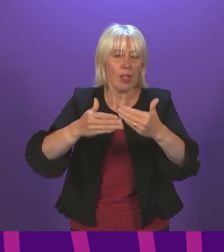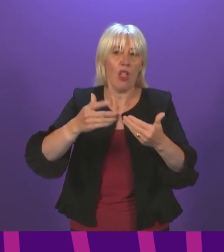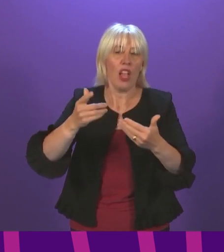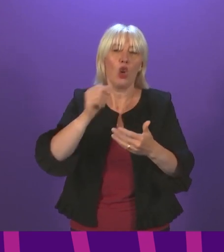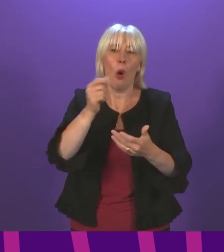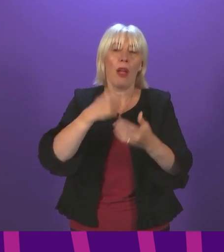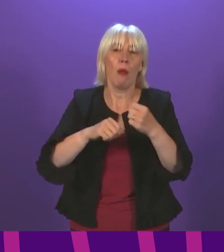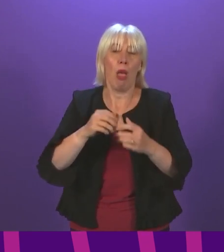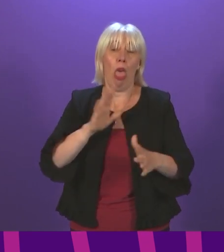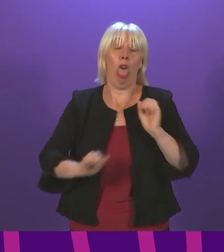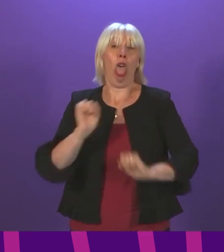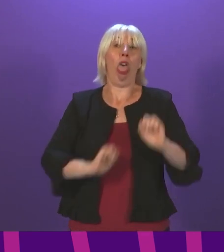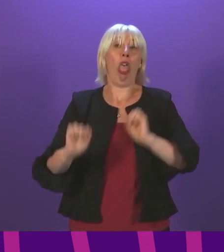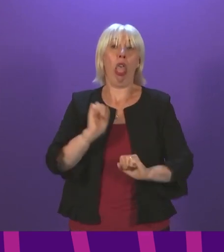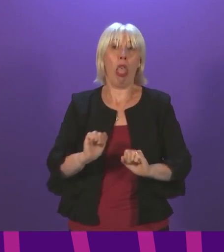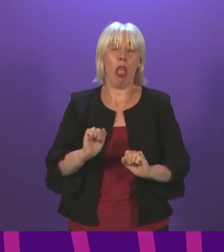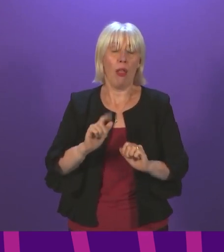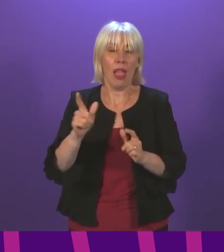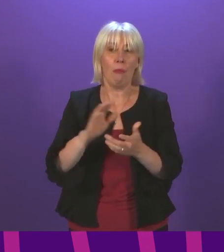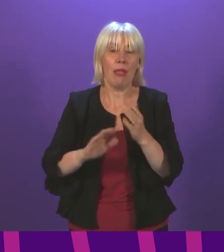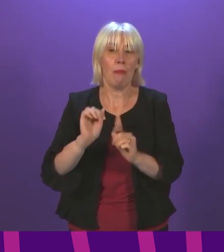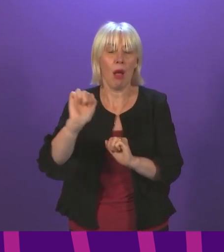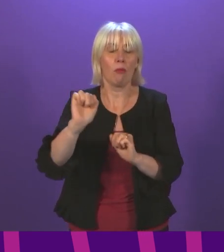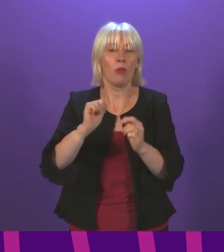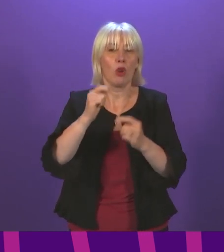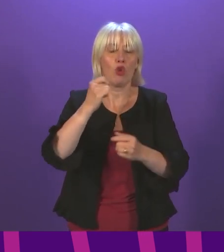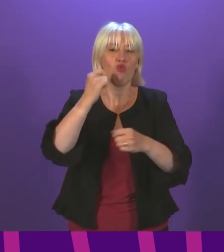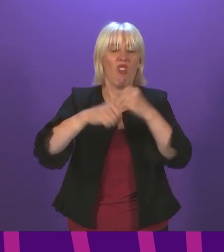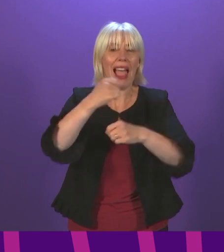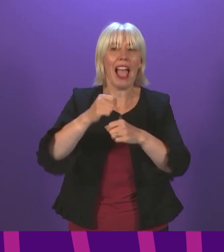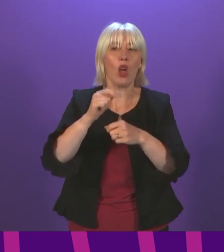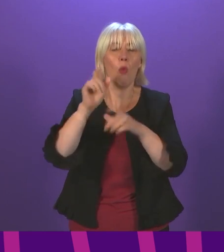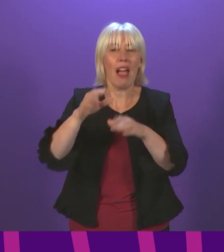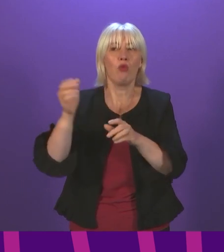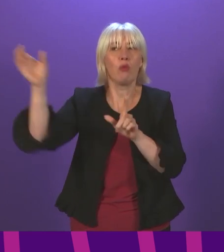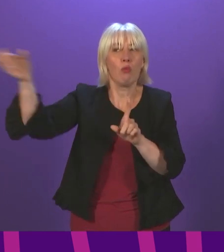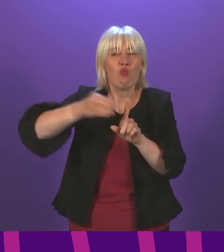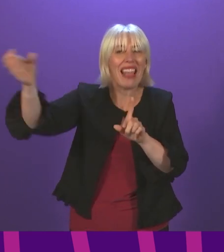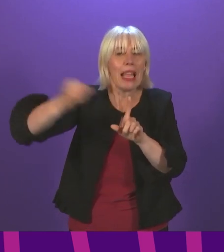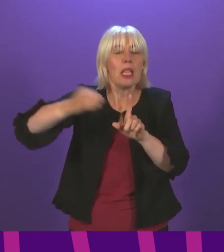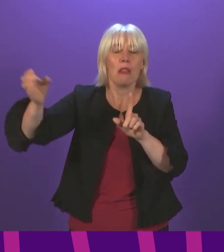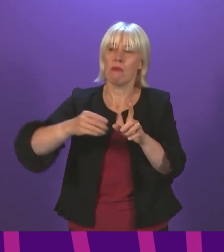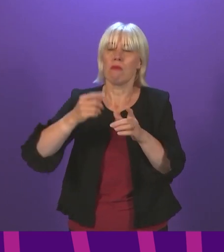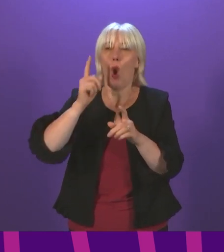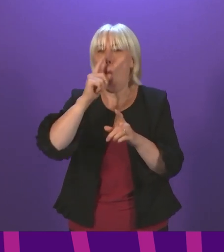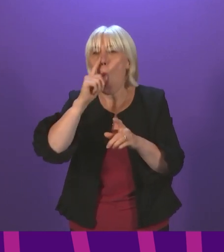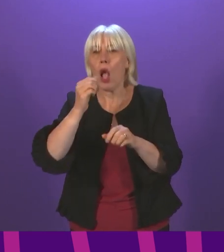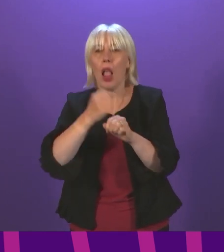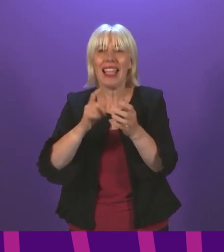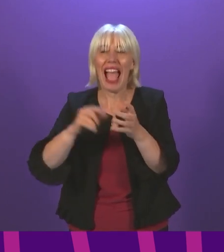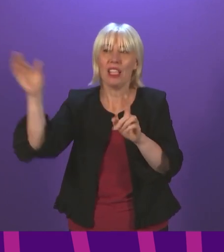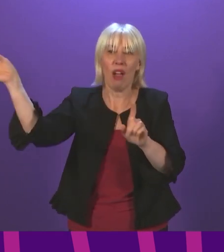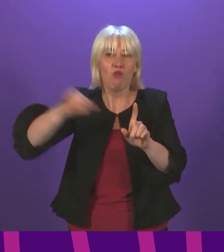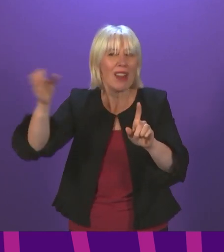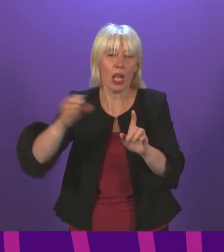counterproductive, because it inadvertently increases reliance on imports. I think, in principle, that point is important. It is one I have made many times